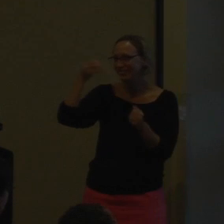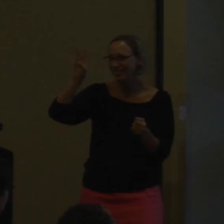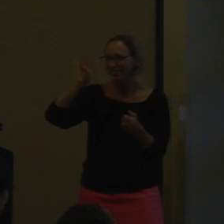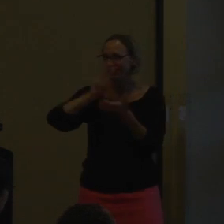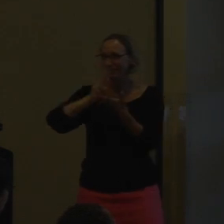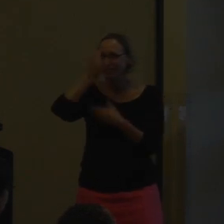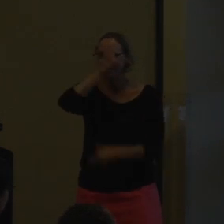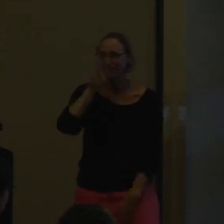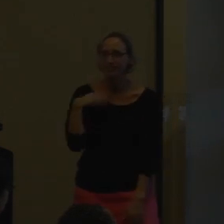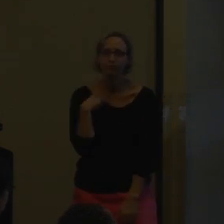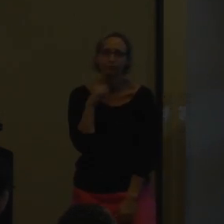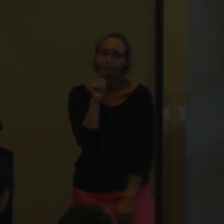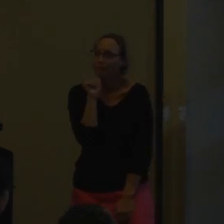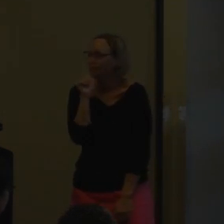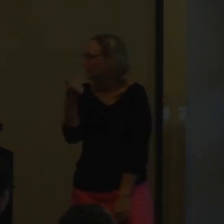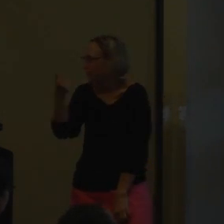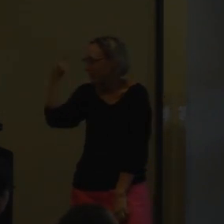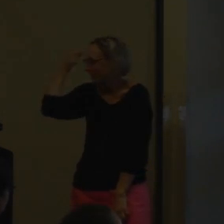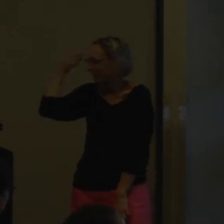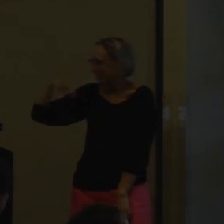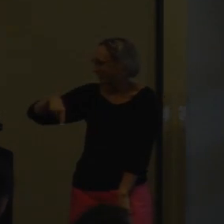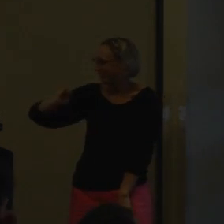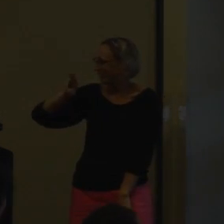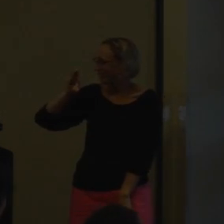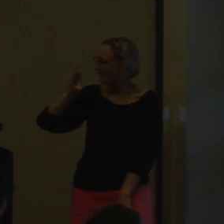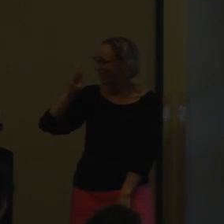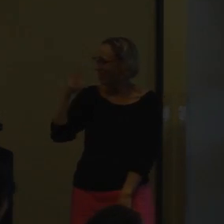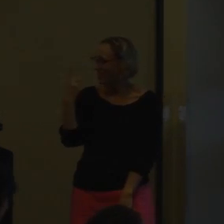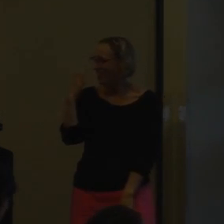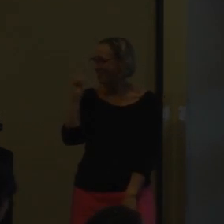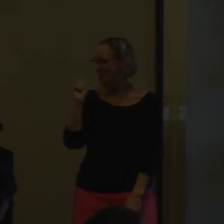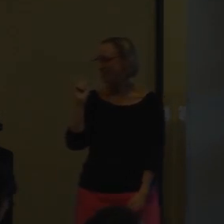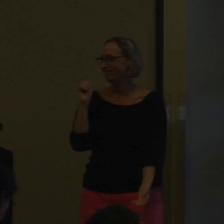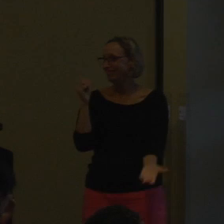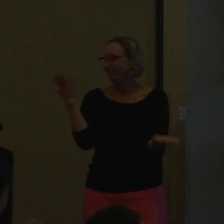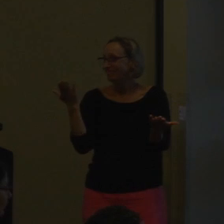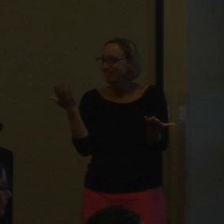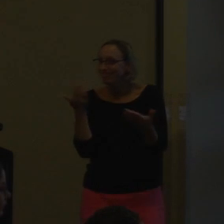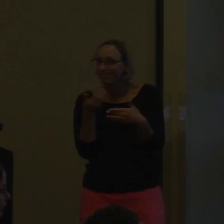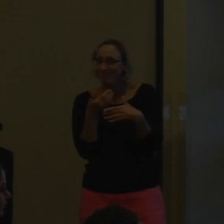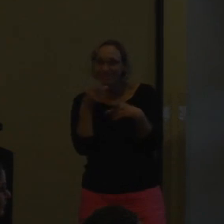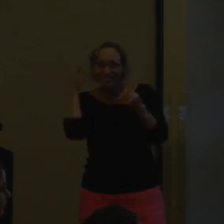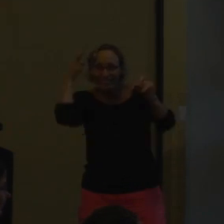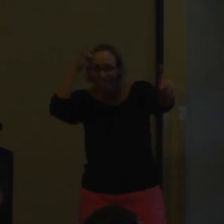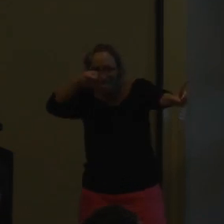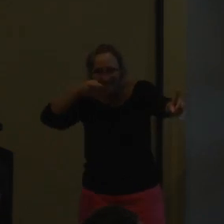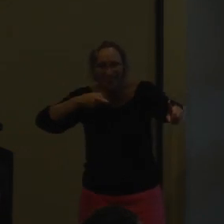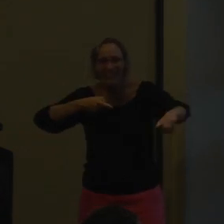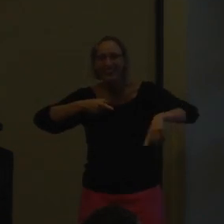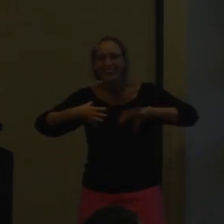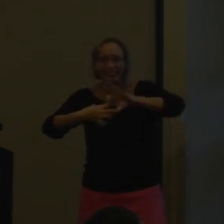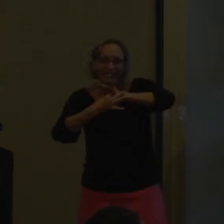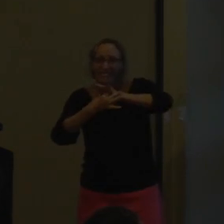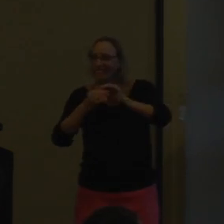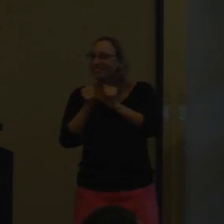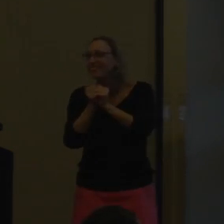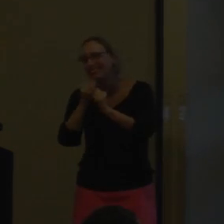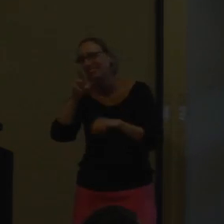And we have a coalition with 17 universities. I did not realize UCR was one of them. I